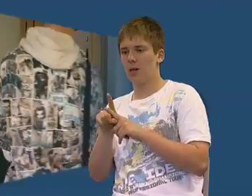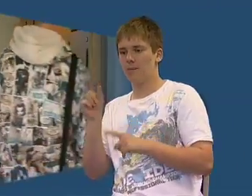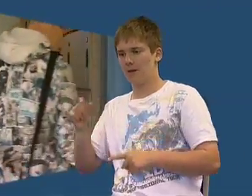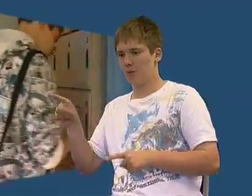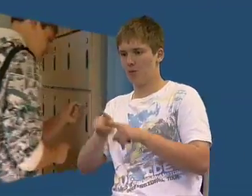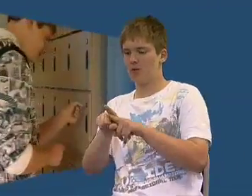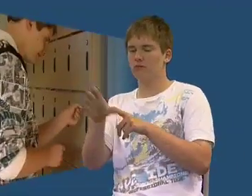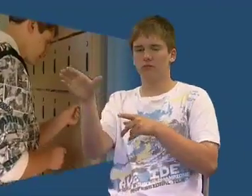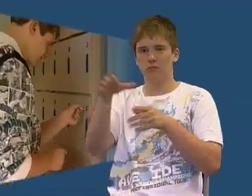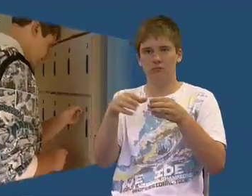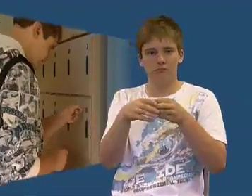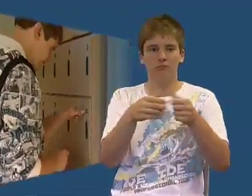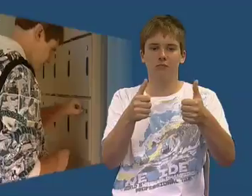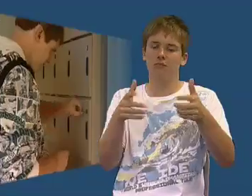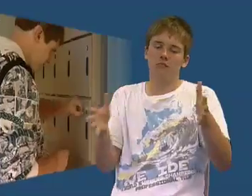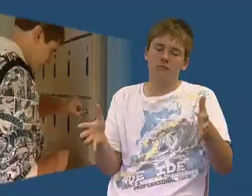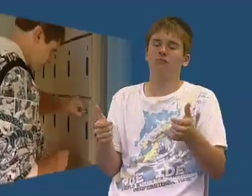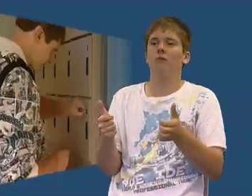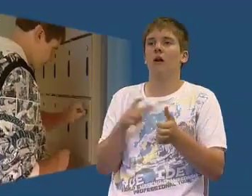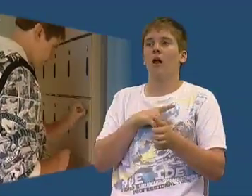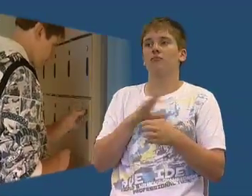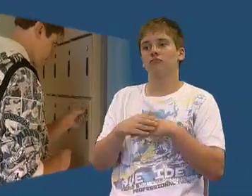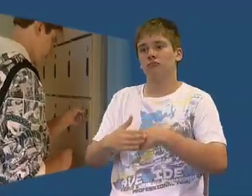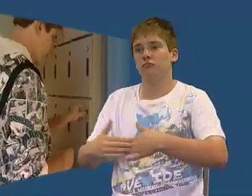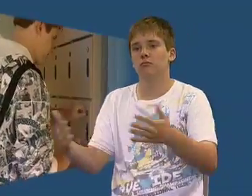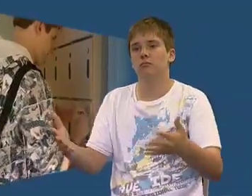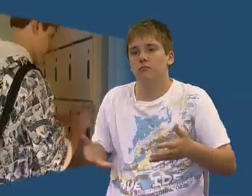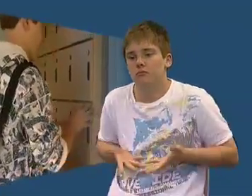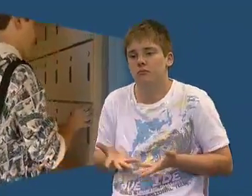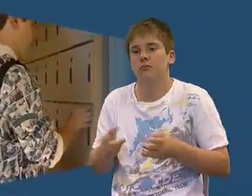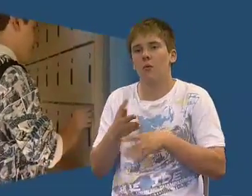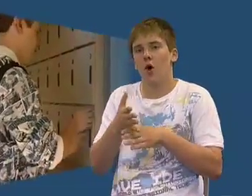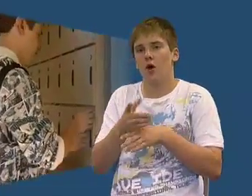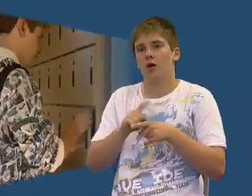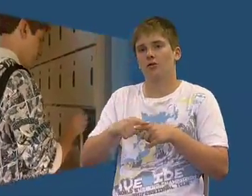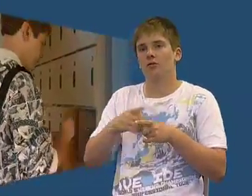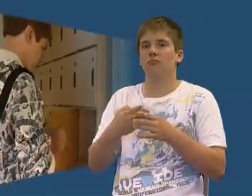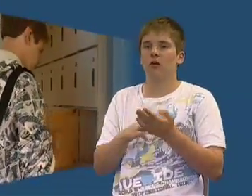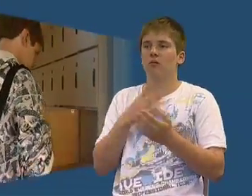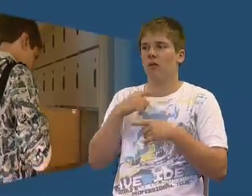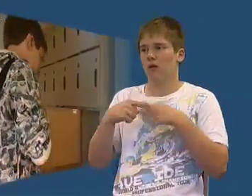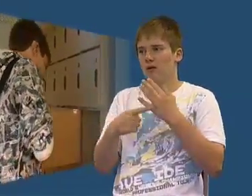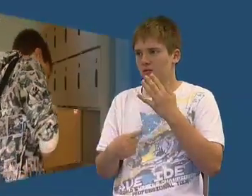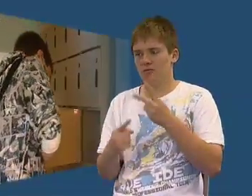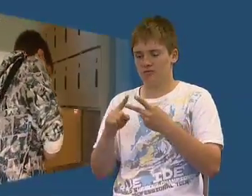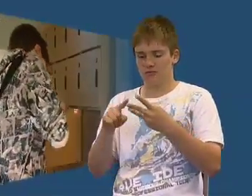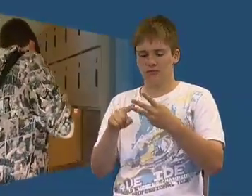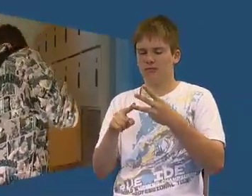people I've met, the Deaf people, joining different groups. been great, meeting different people. I've done English, Maths,